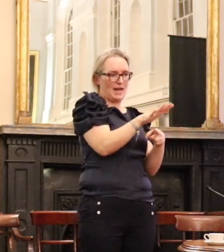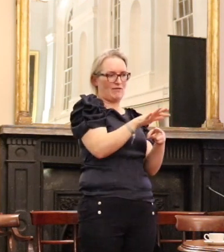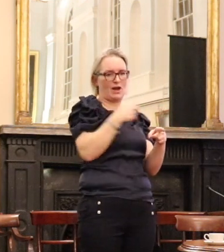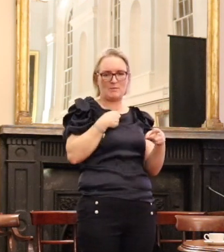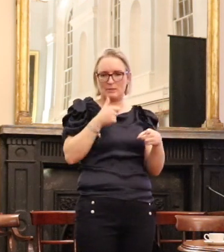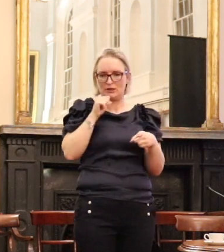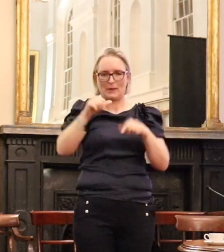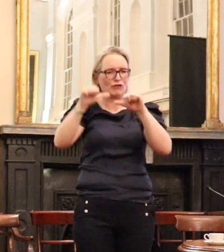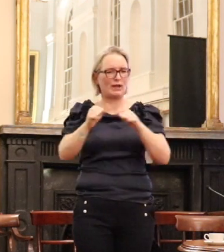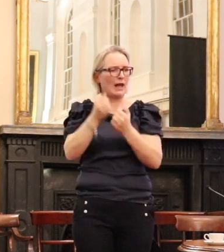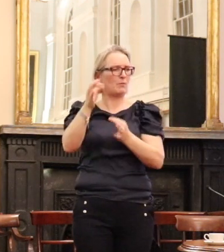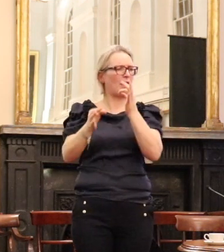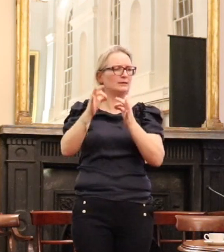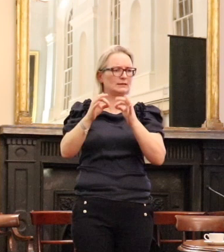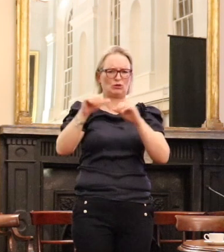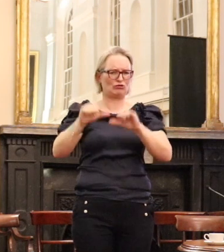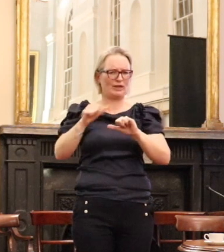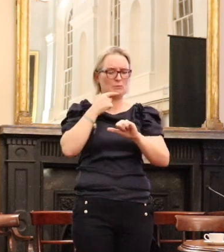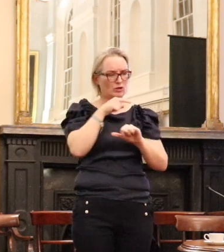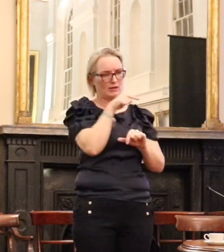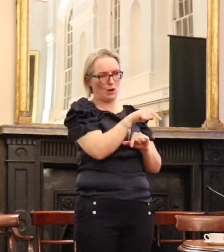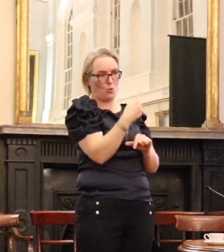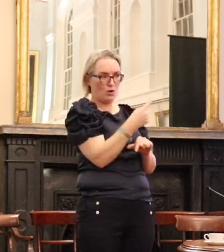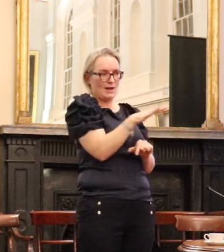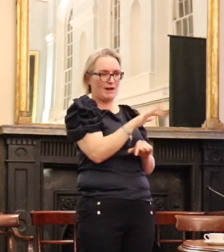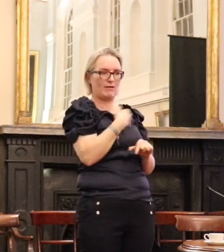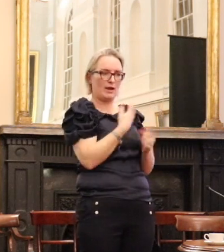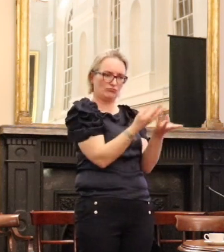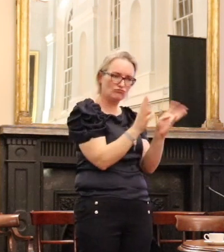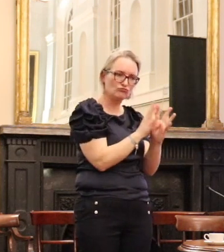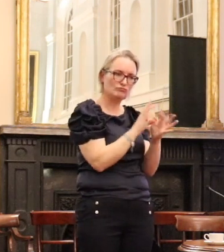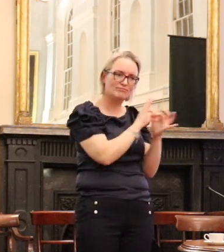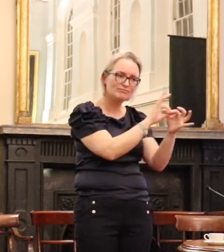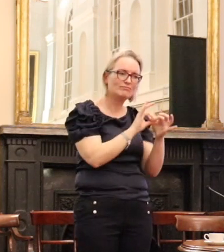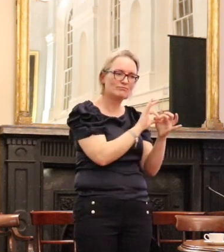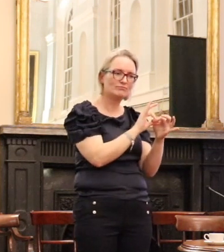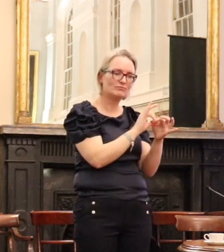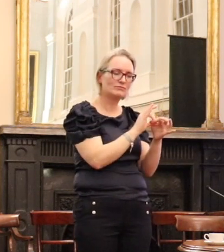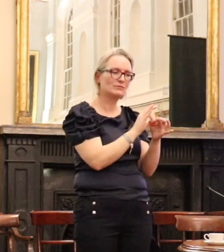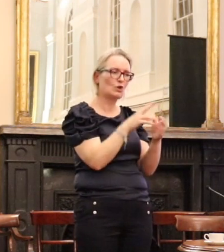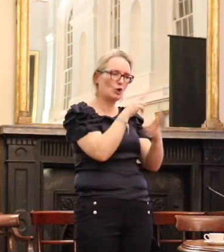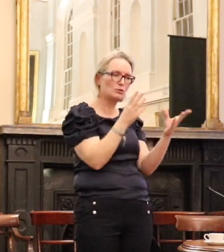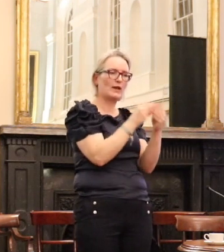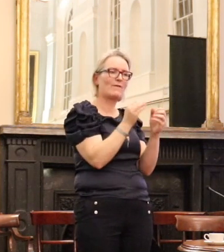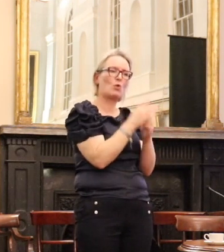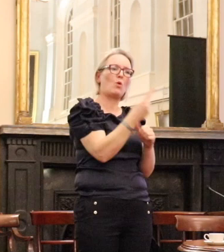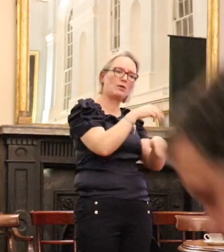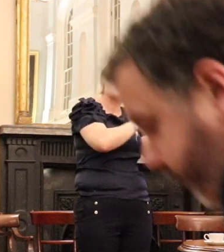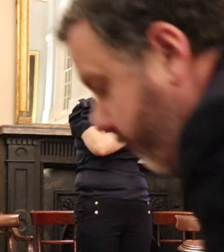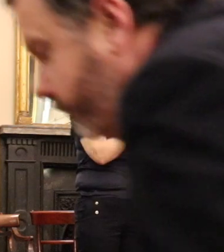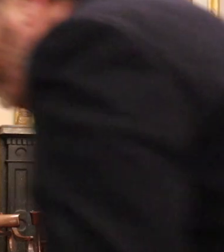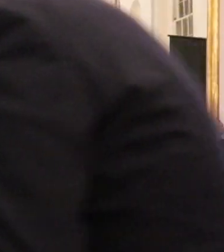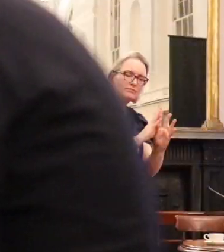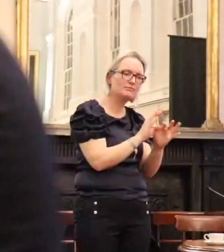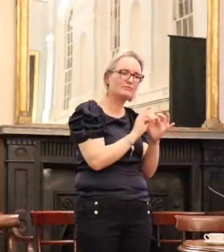at all in fact they might not agree on many issues but they come together for one issue and for one